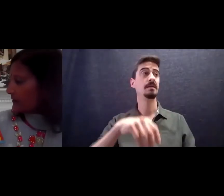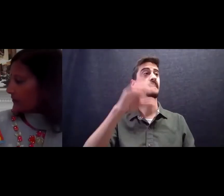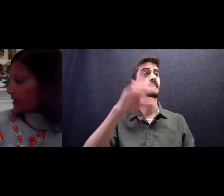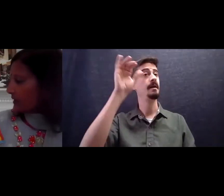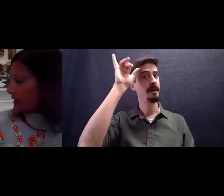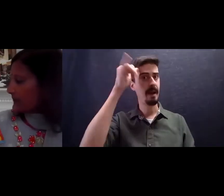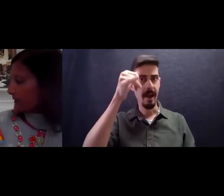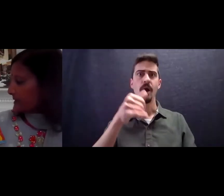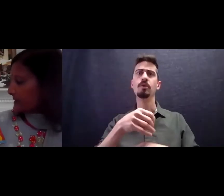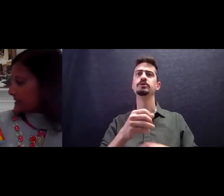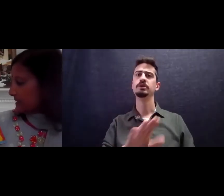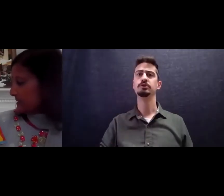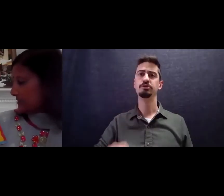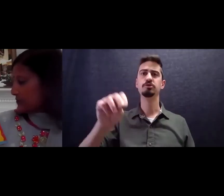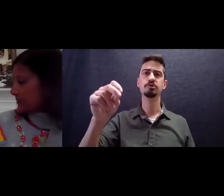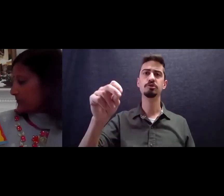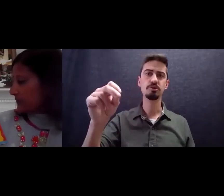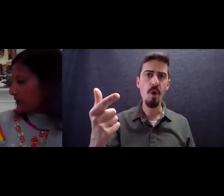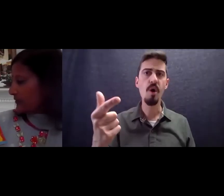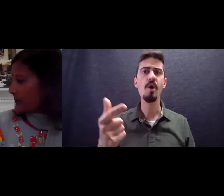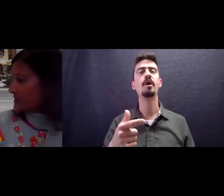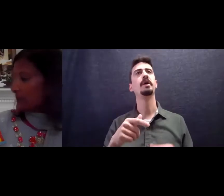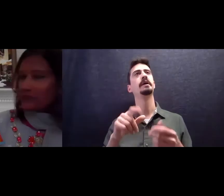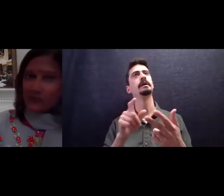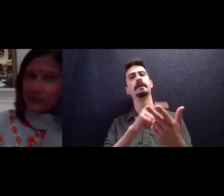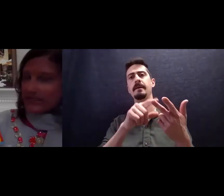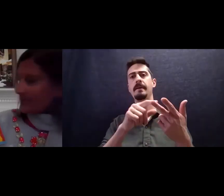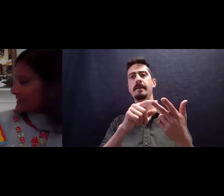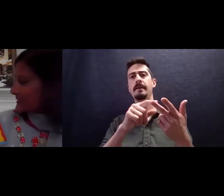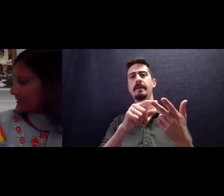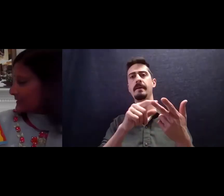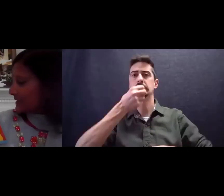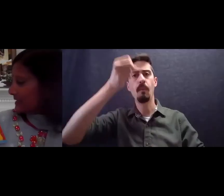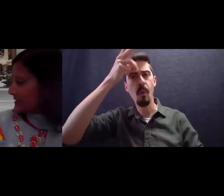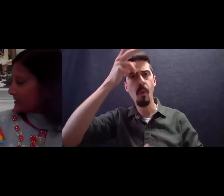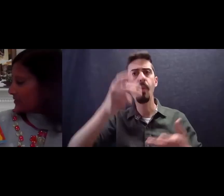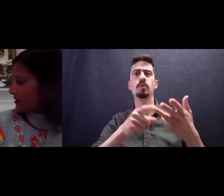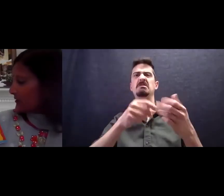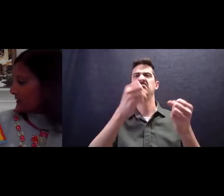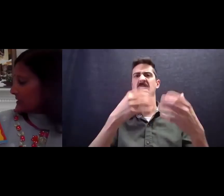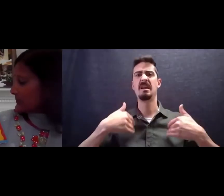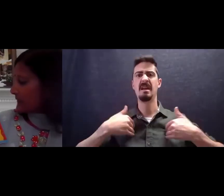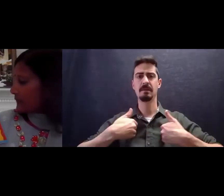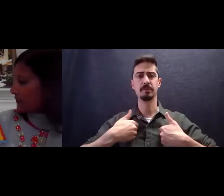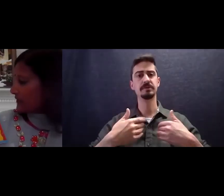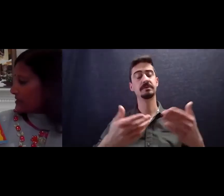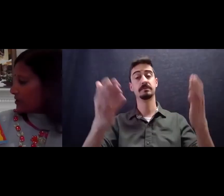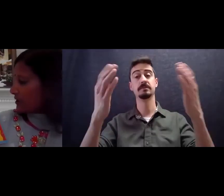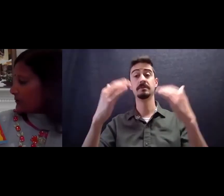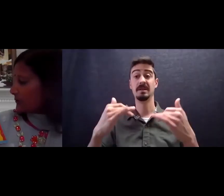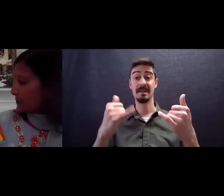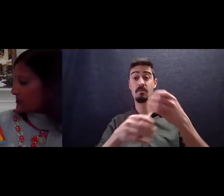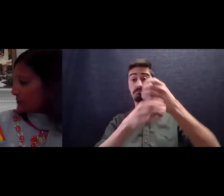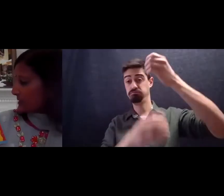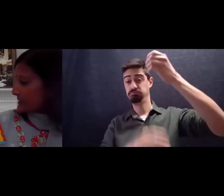so thabla is an Indian drum thumped by the drummer's hands the sitar is about four feet